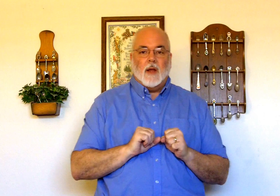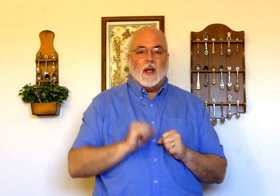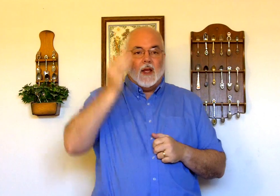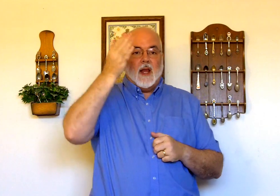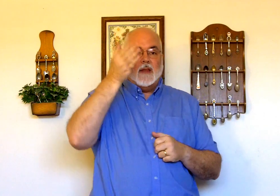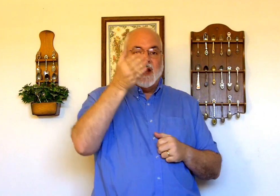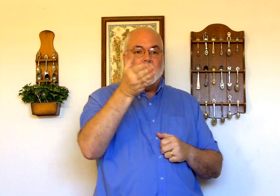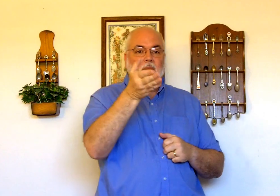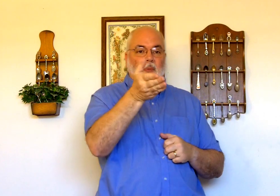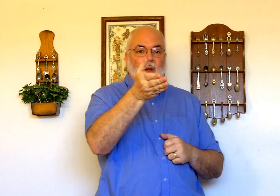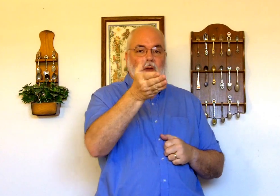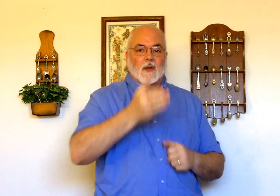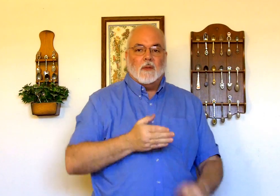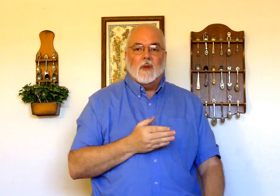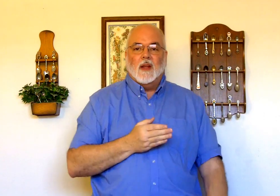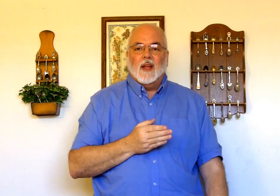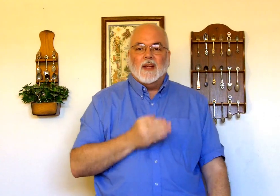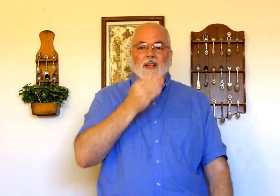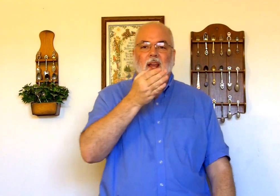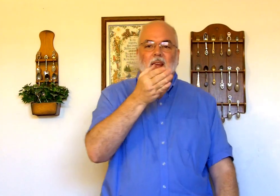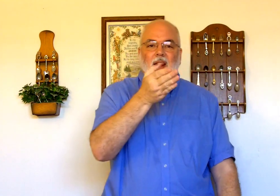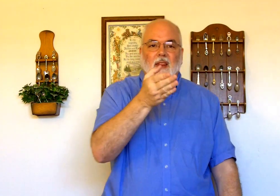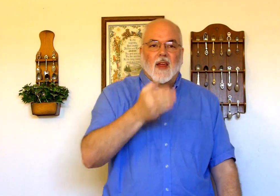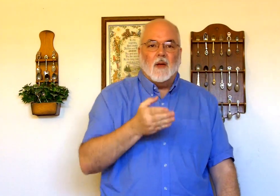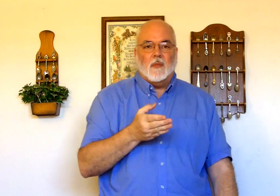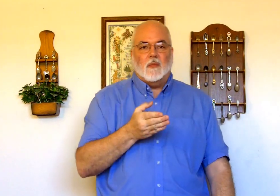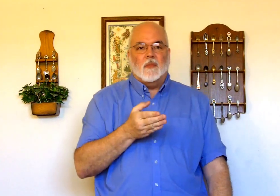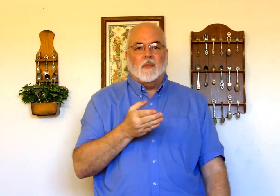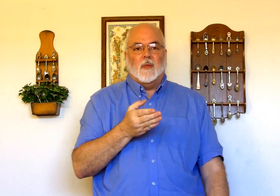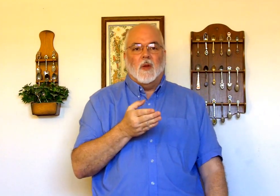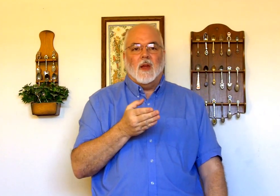hanging and then I could point to them and say them. Okay?